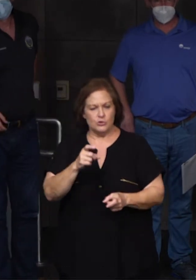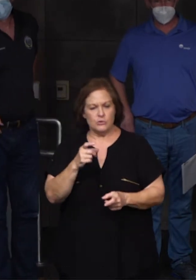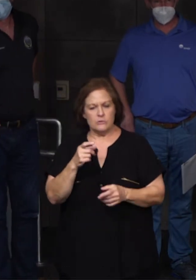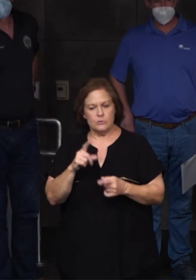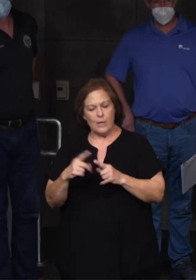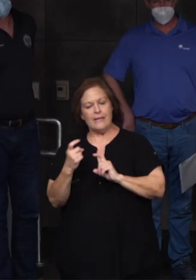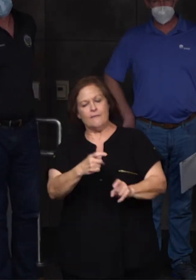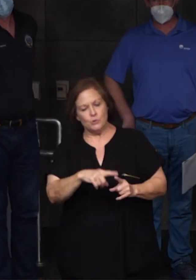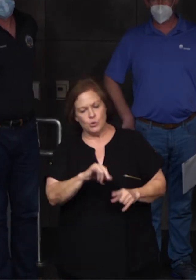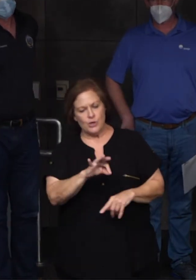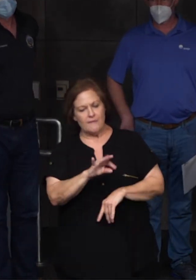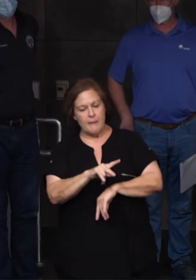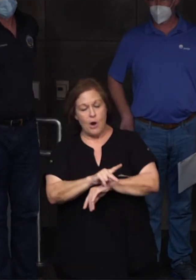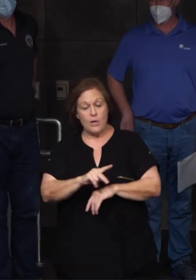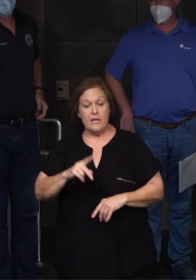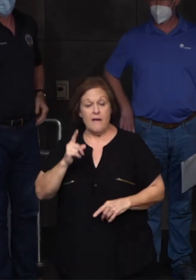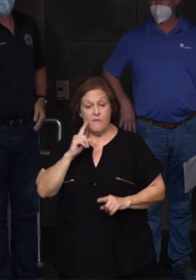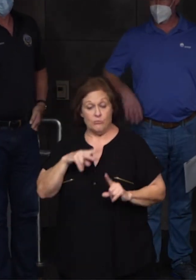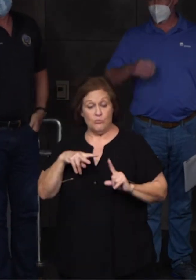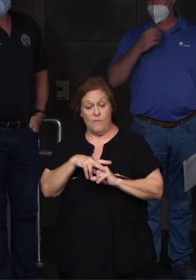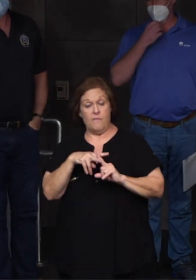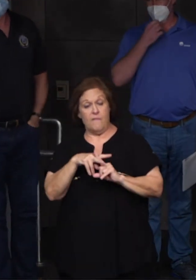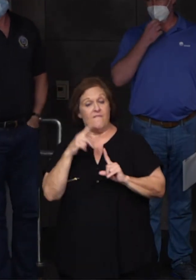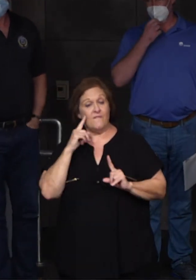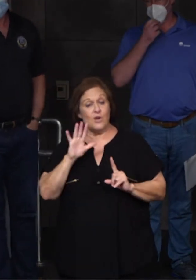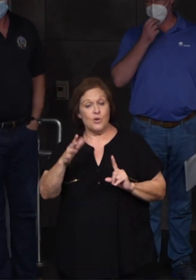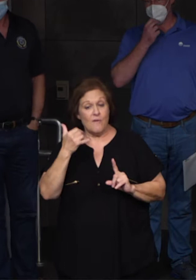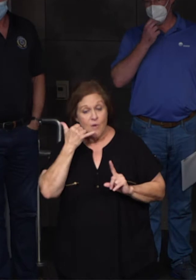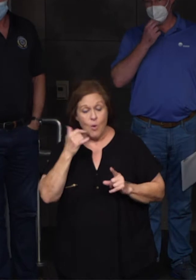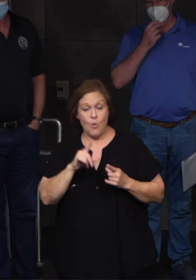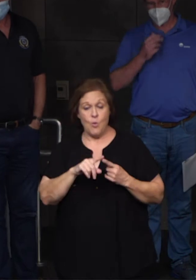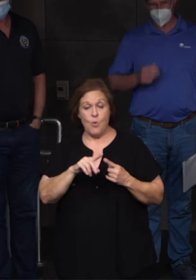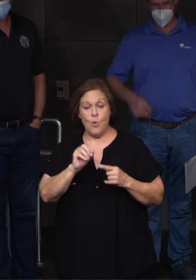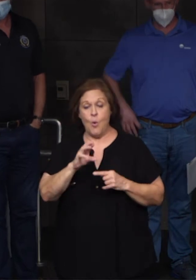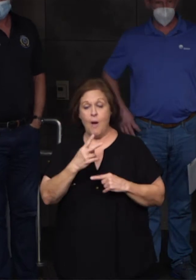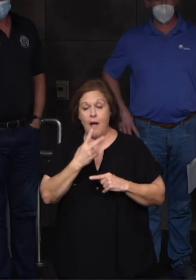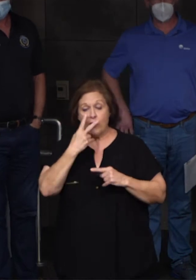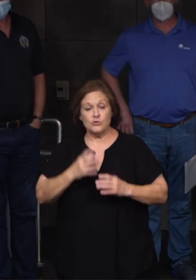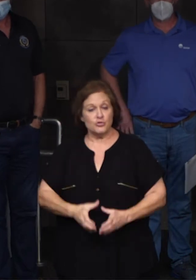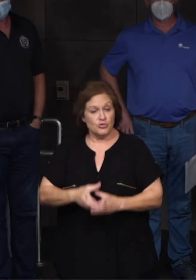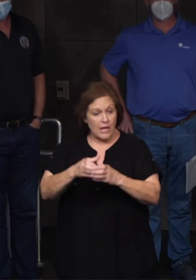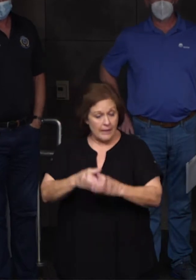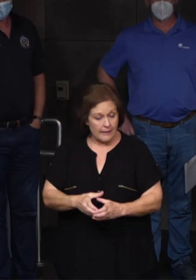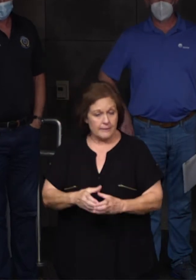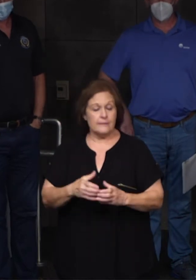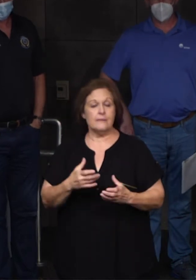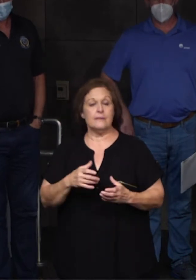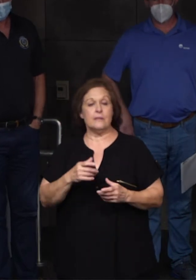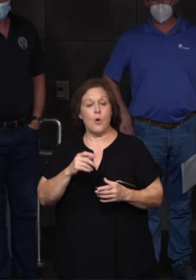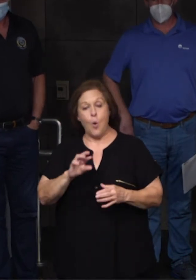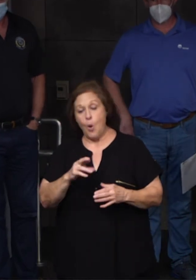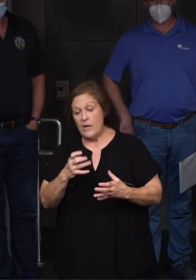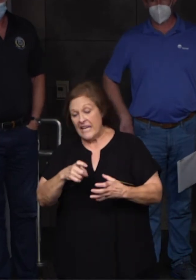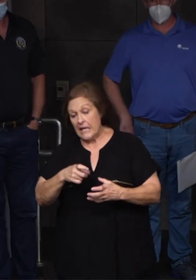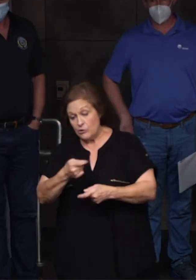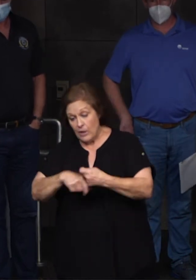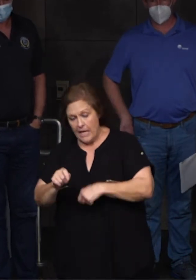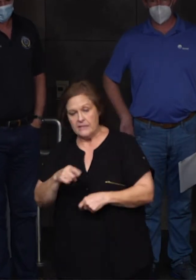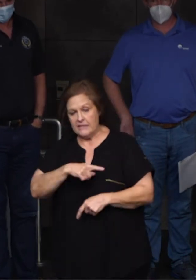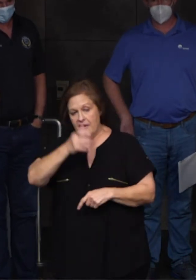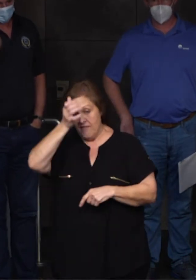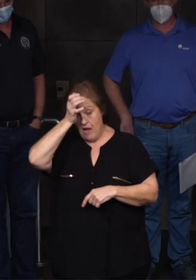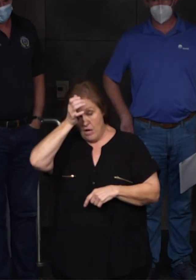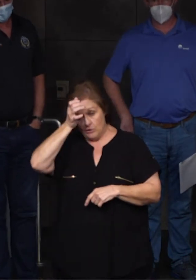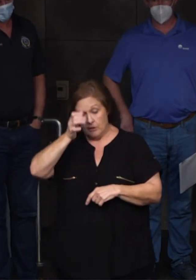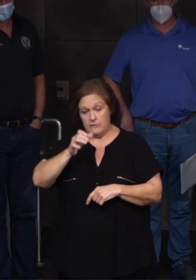Parish. For charging stations for your cell phone or oxygen tank, oxygen tank exchange, remember it's Fire Station